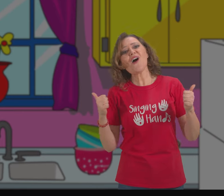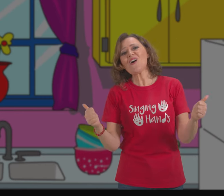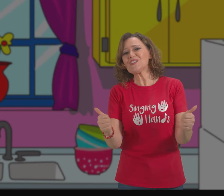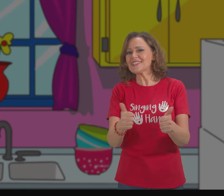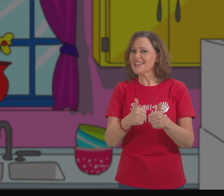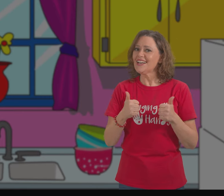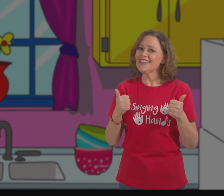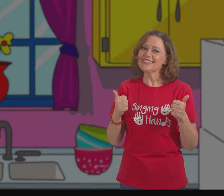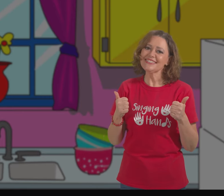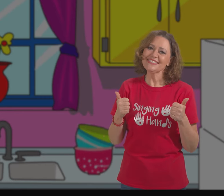all done.